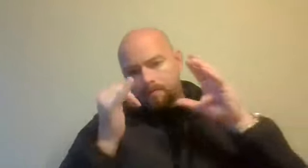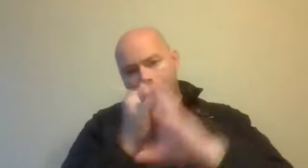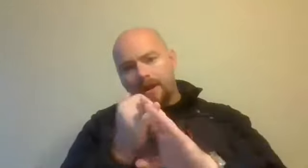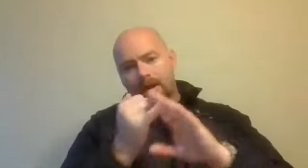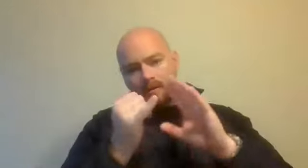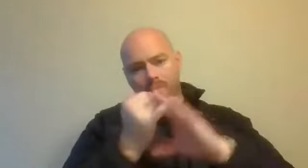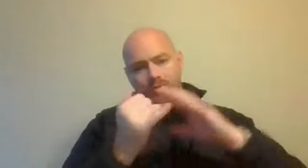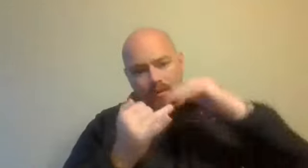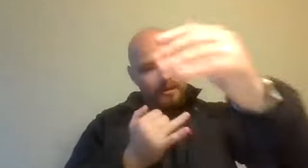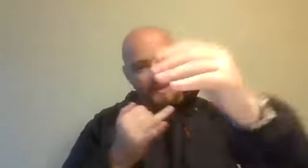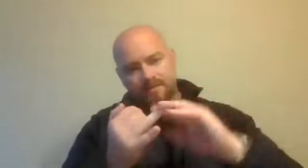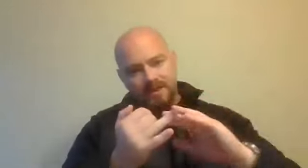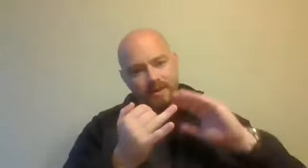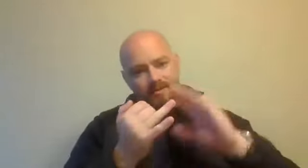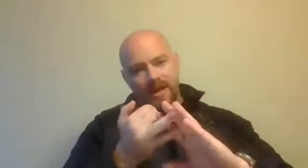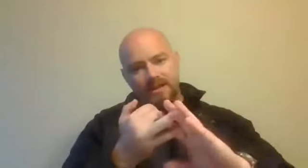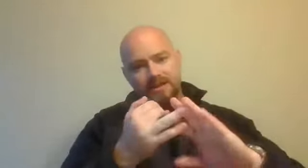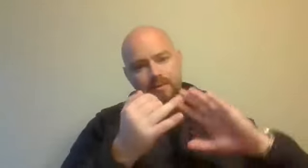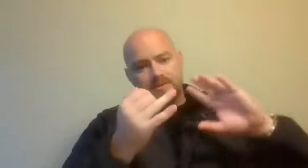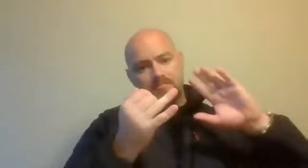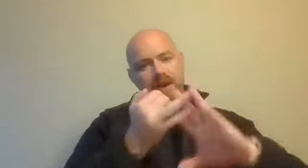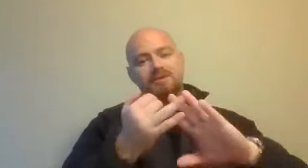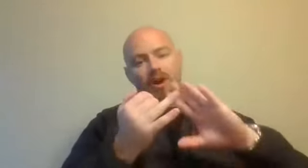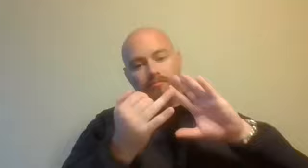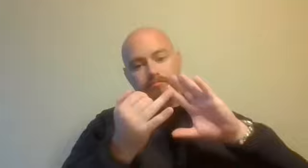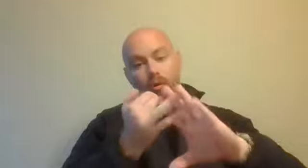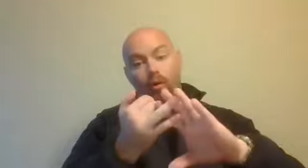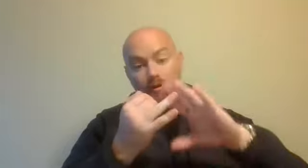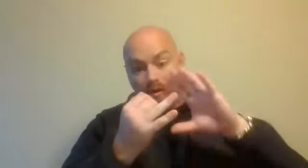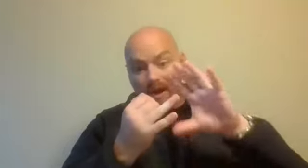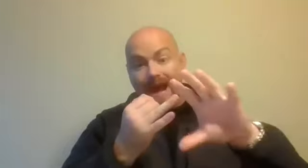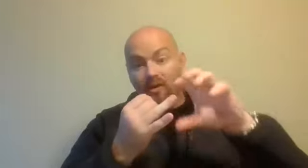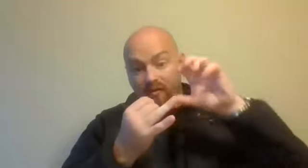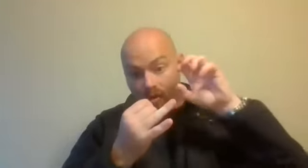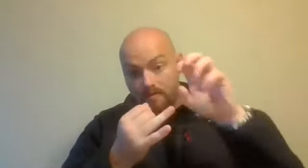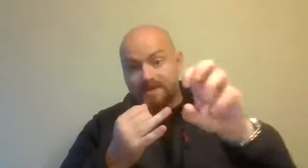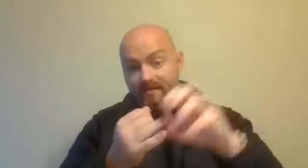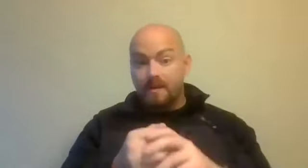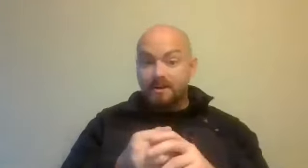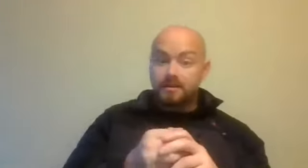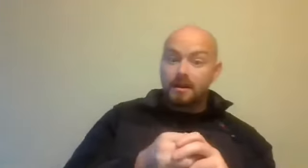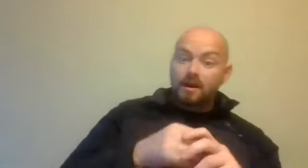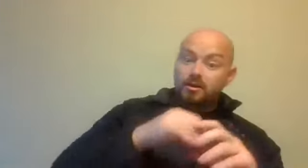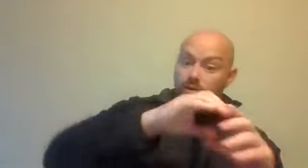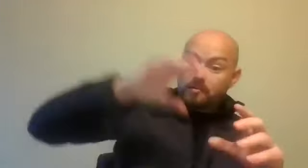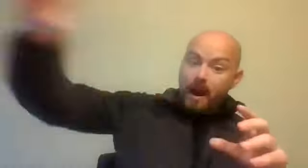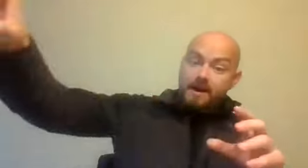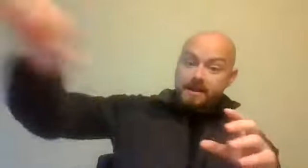applying or going to apply ourselves to a situation, engage in a situation based on poor or lack of or misinformation, poor party